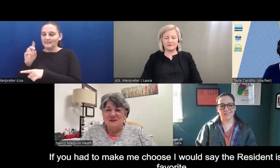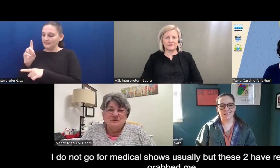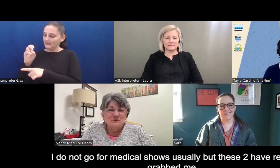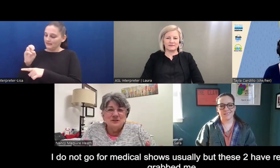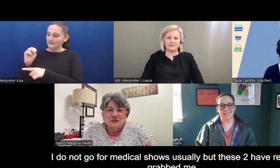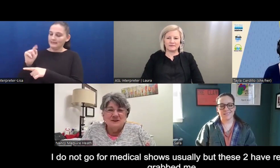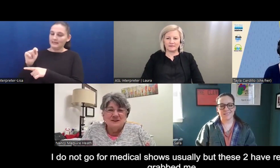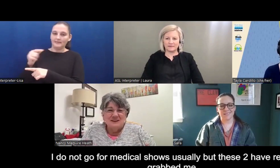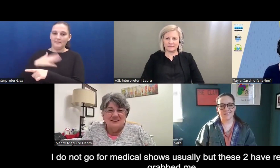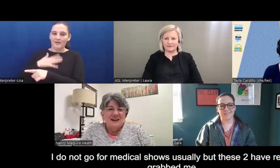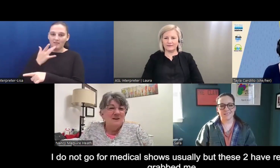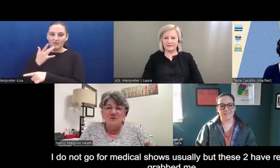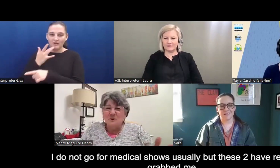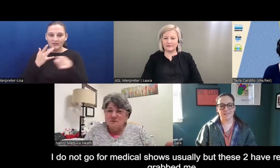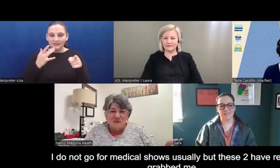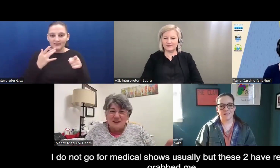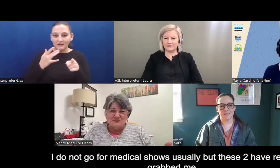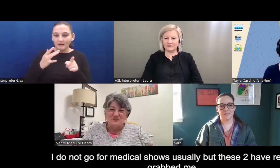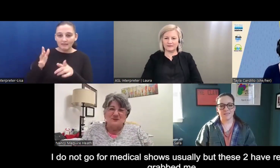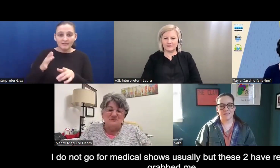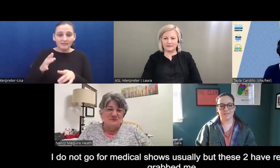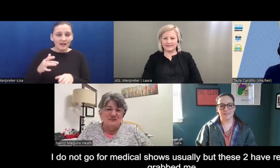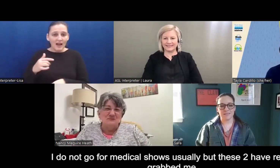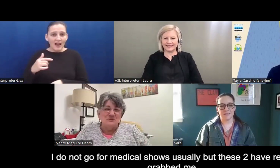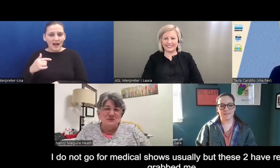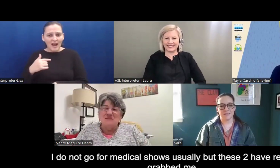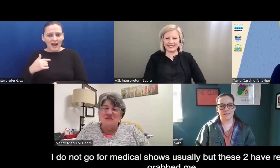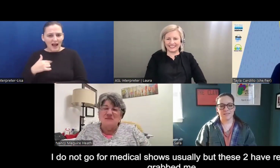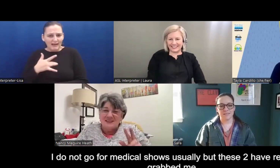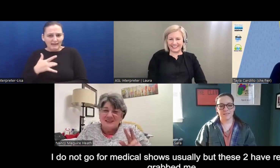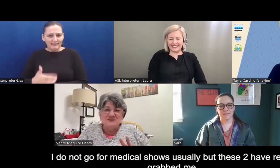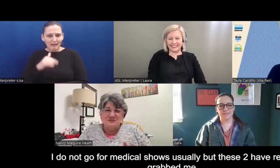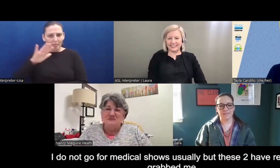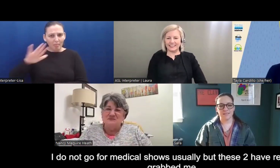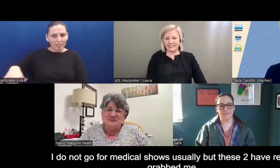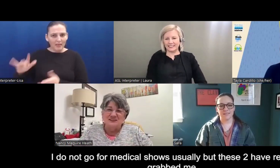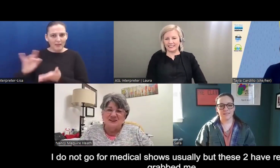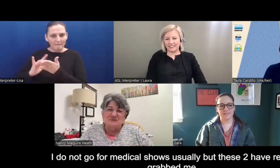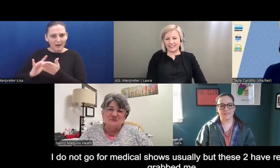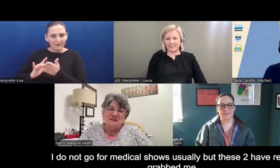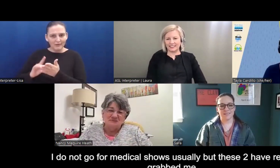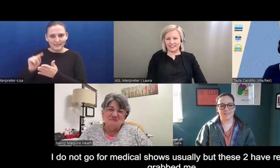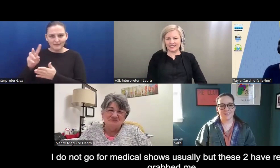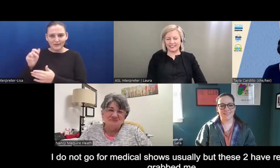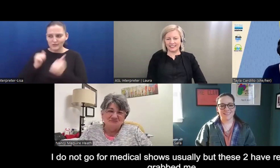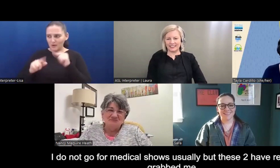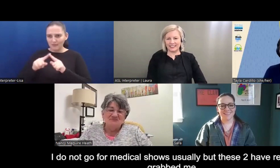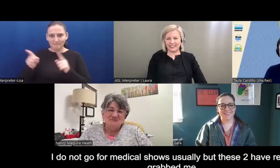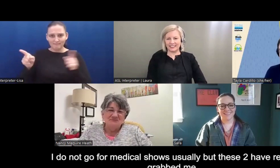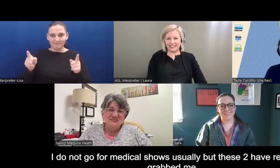I don't use that. I don't go for medical shows. But these two have really grabbed me.